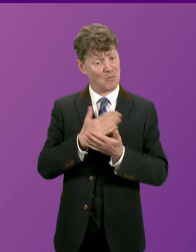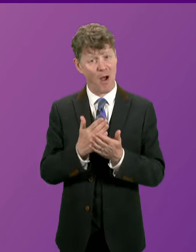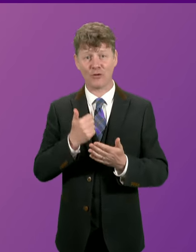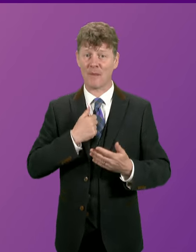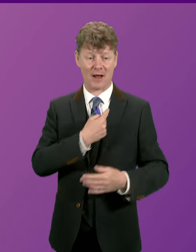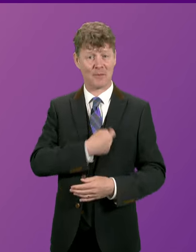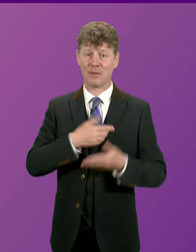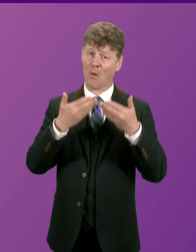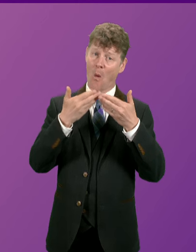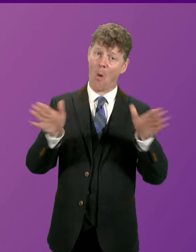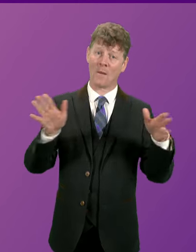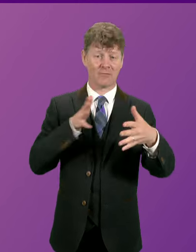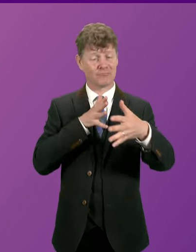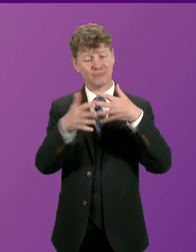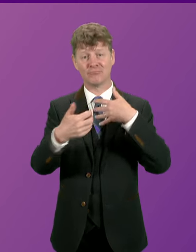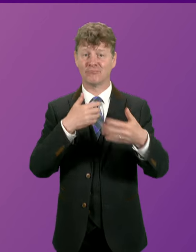to open government.